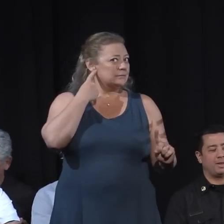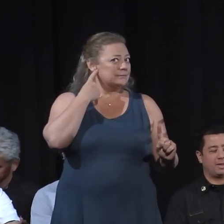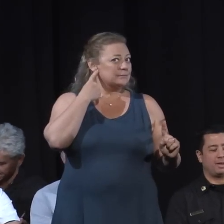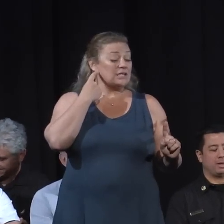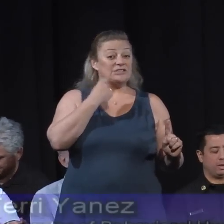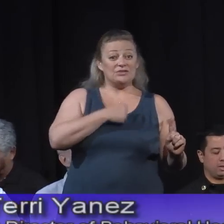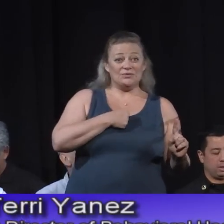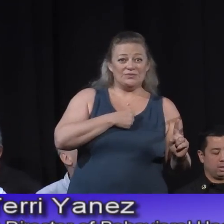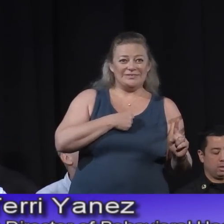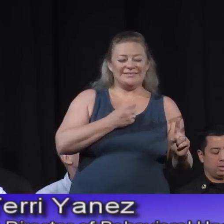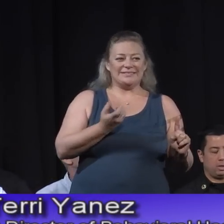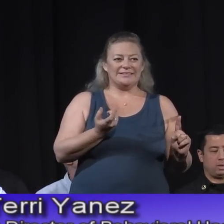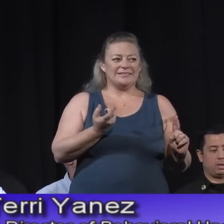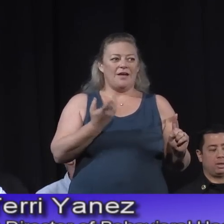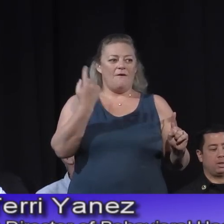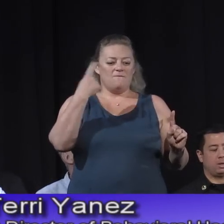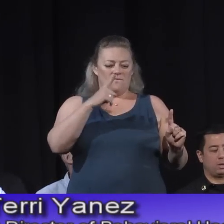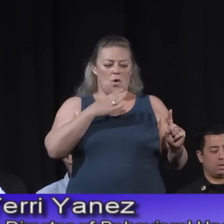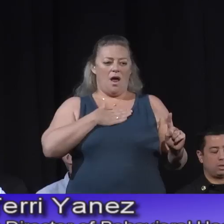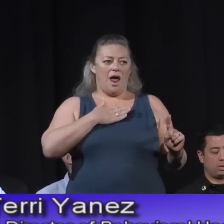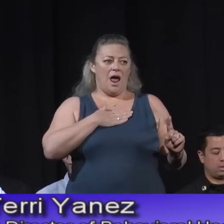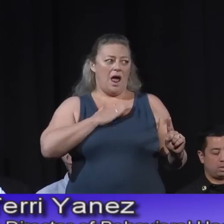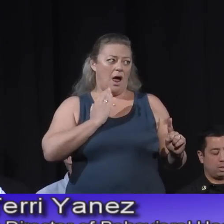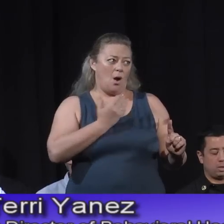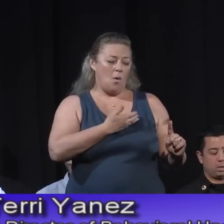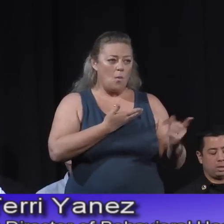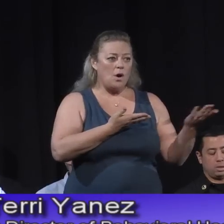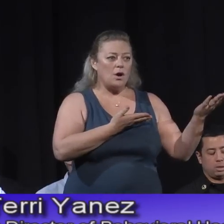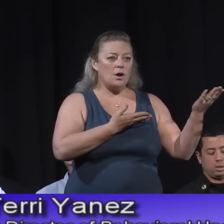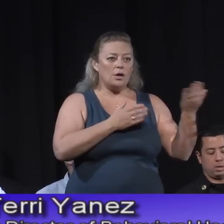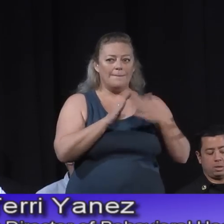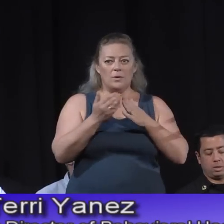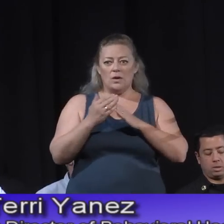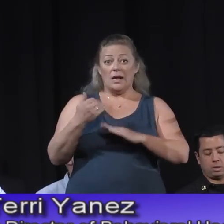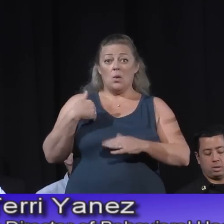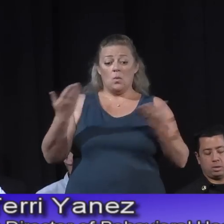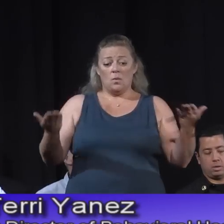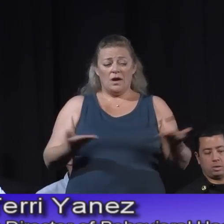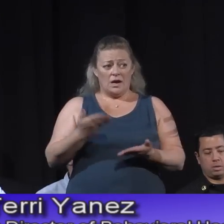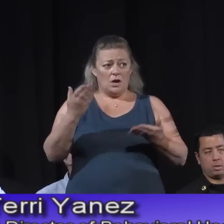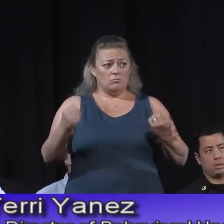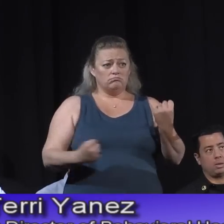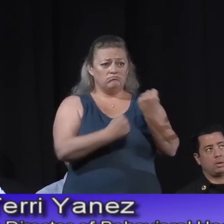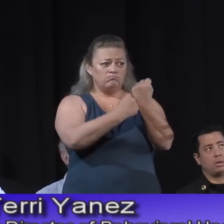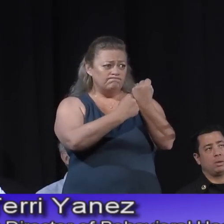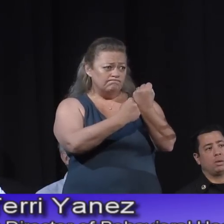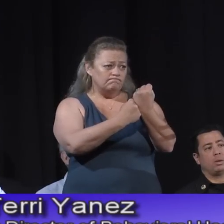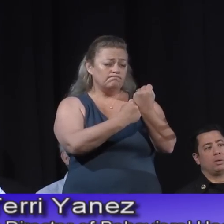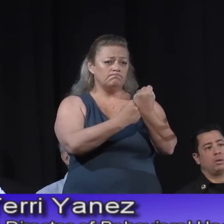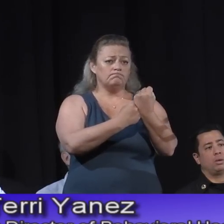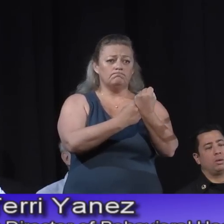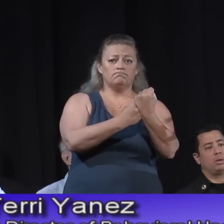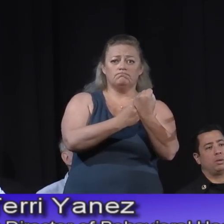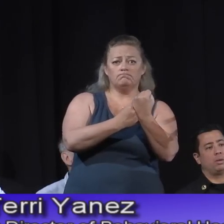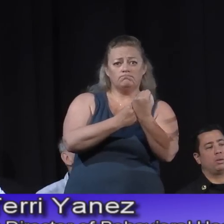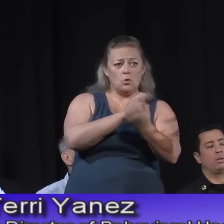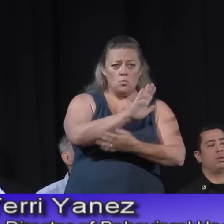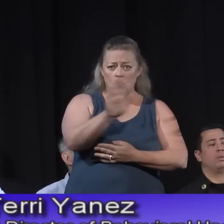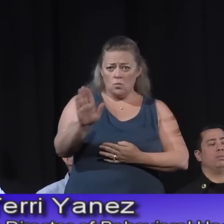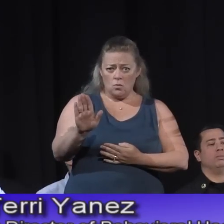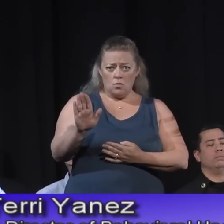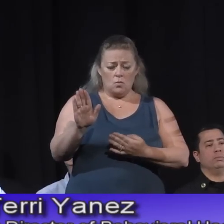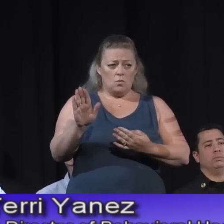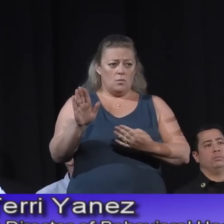for our community. We're here to support the community and their needs. After a wildfire or another disaster or tragic